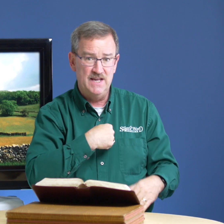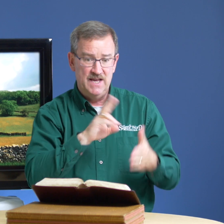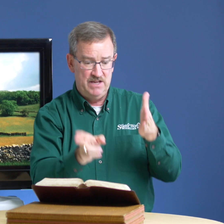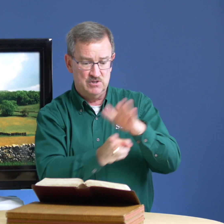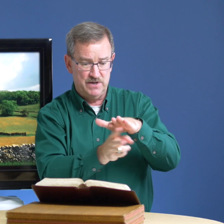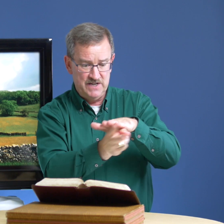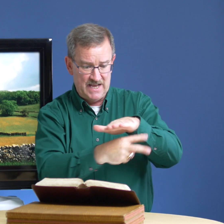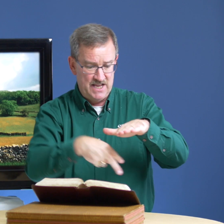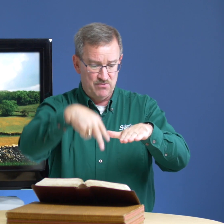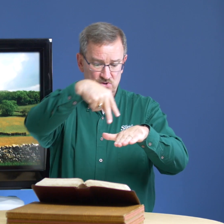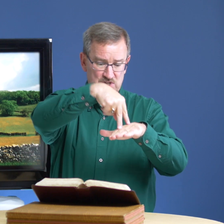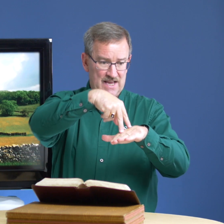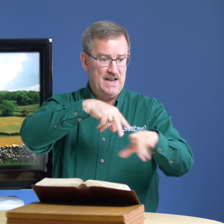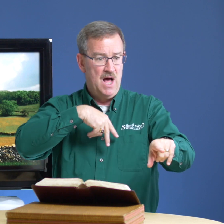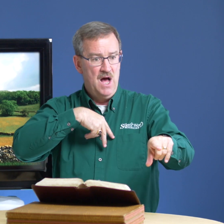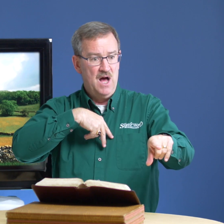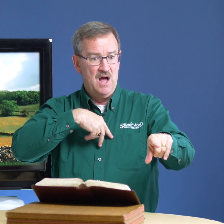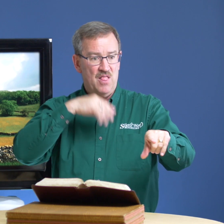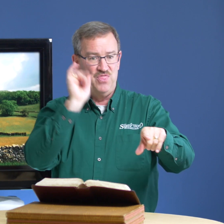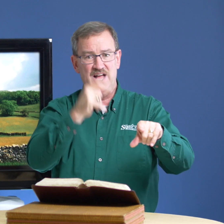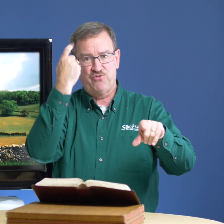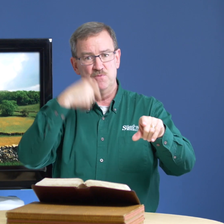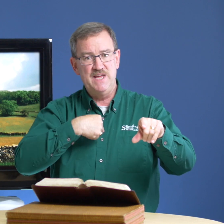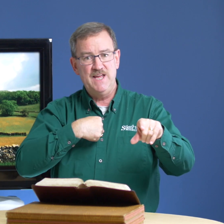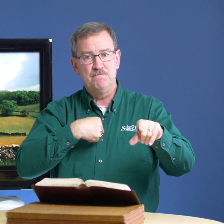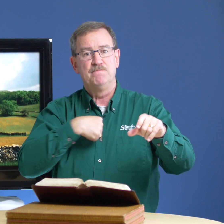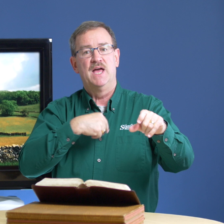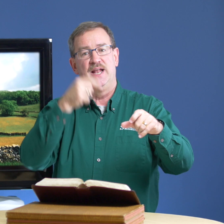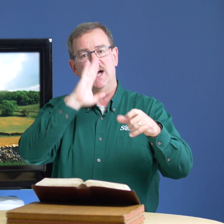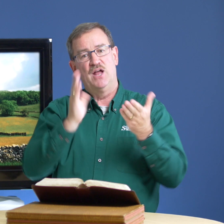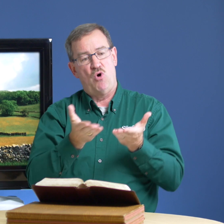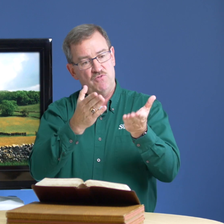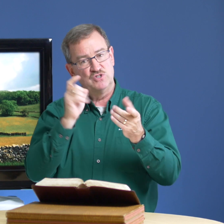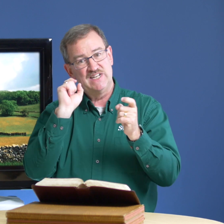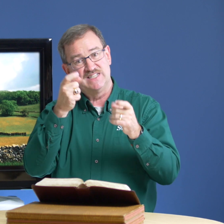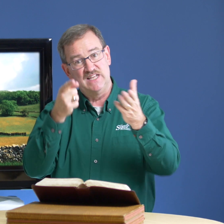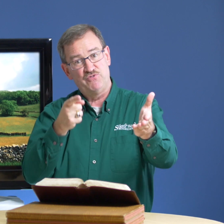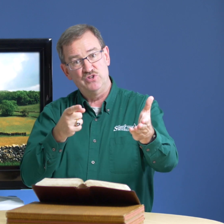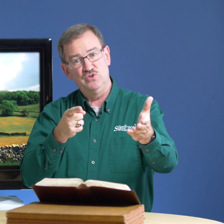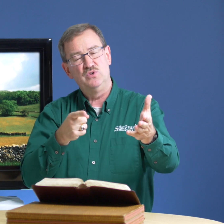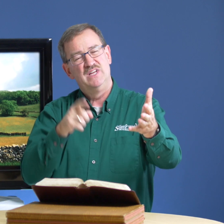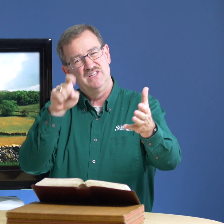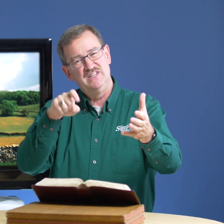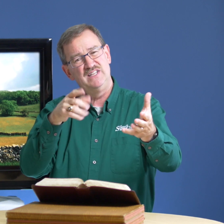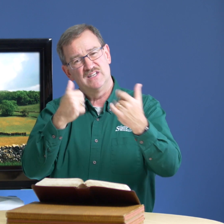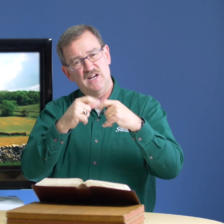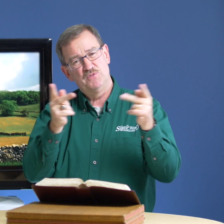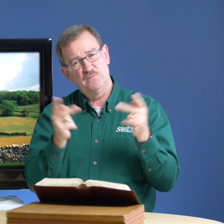he was buried and he rose again that's for me and god offers it as a gift for you you need to come to the